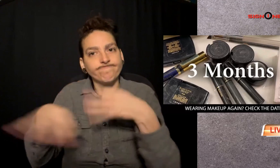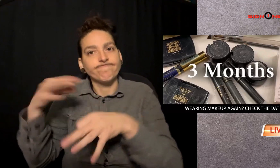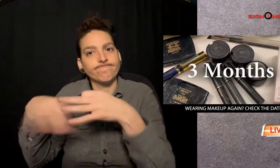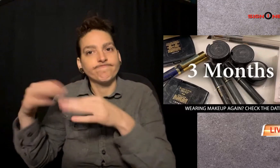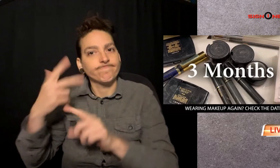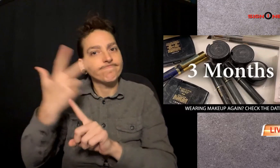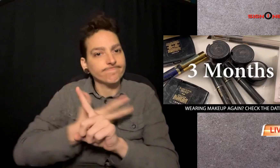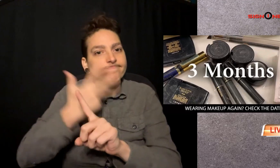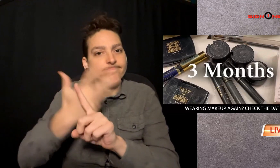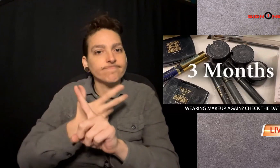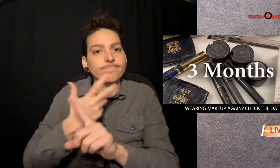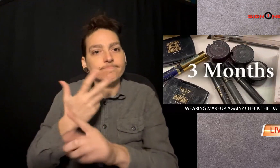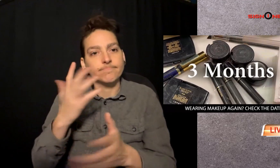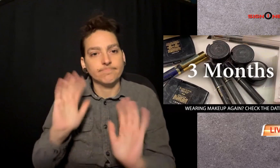replaced after three months.